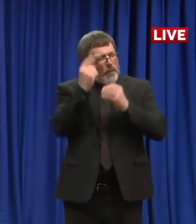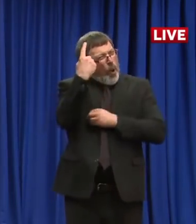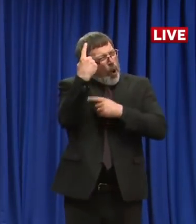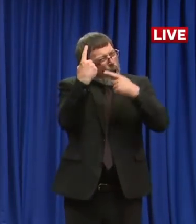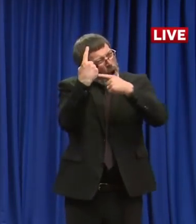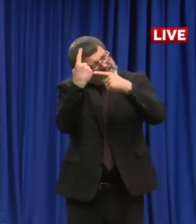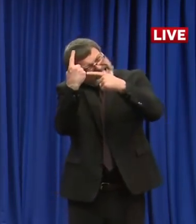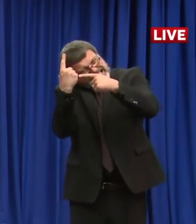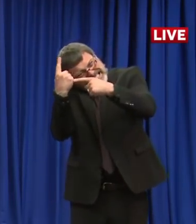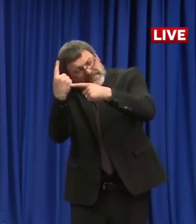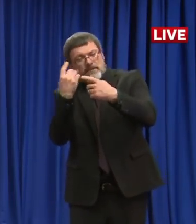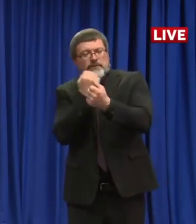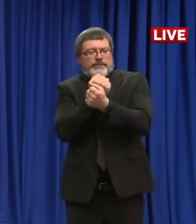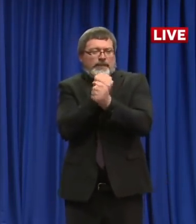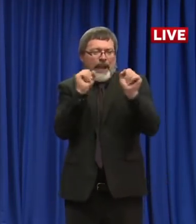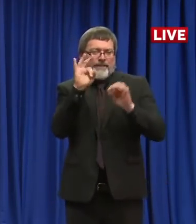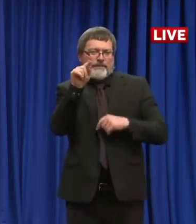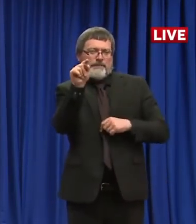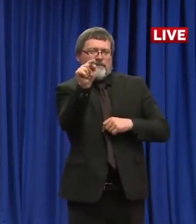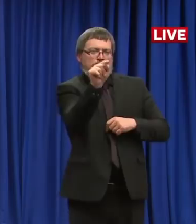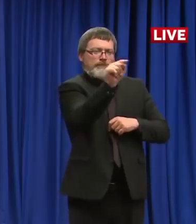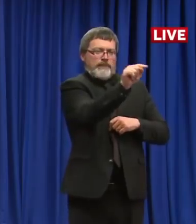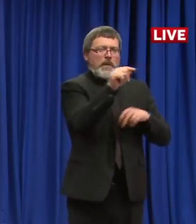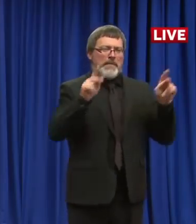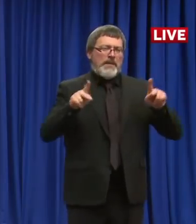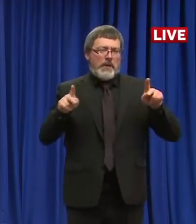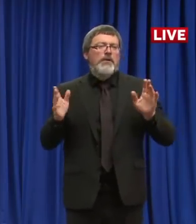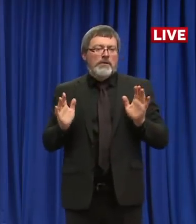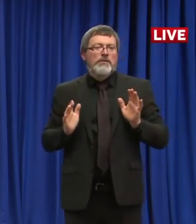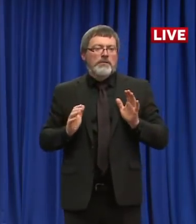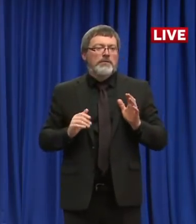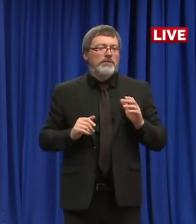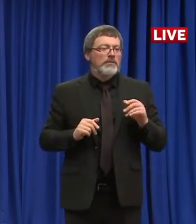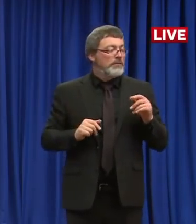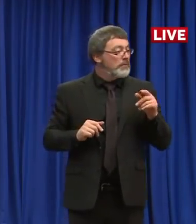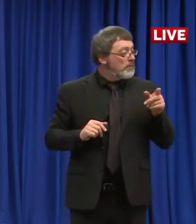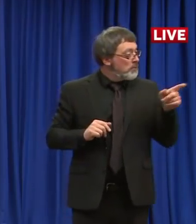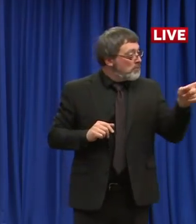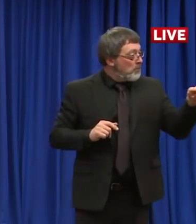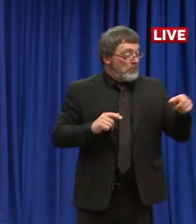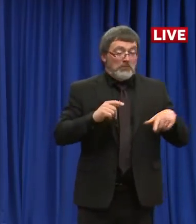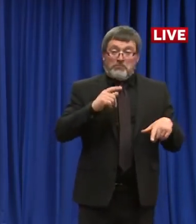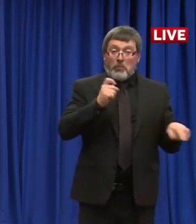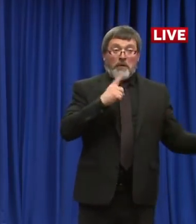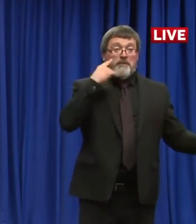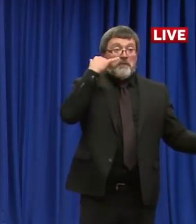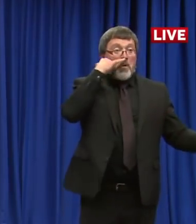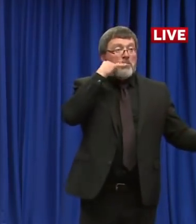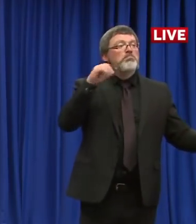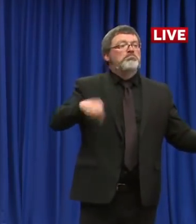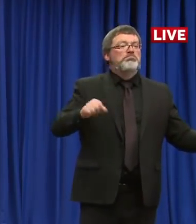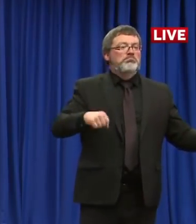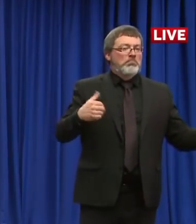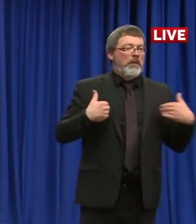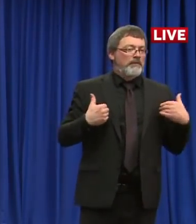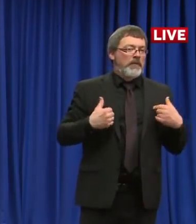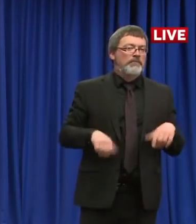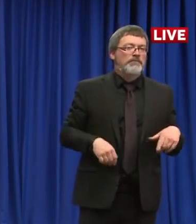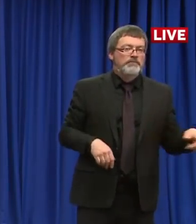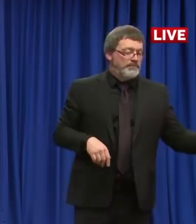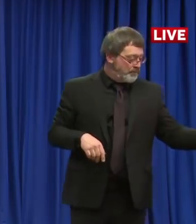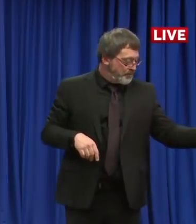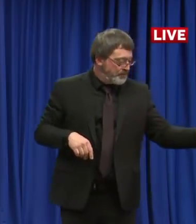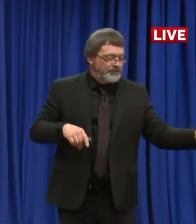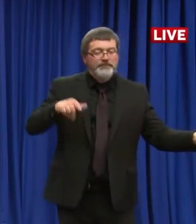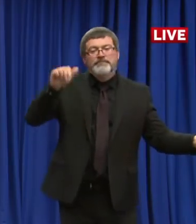Do we have time for some on the phone questions? Sure. The next question is coming from Holly Bramer with the Associated